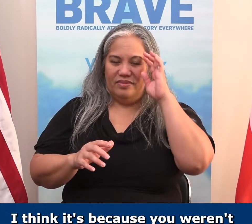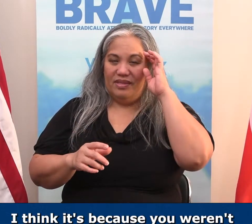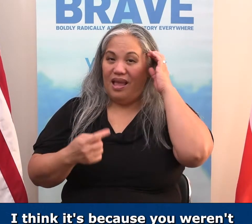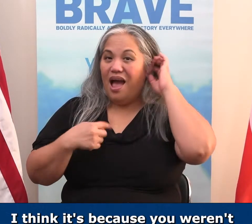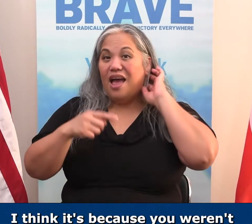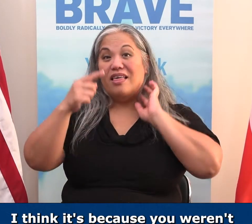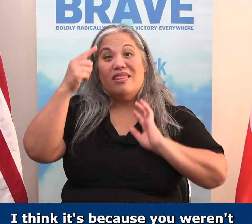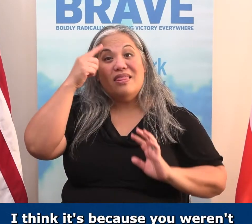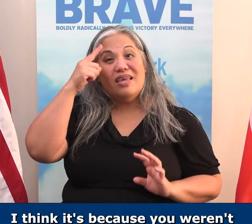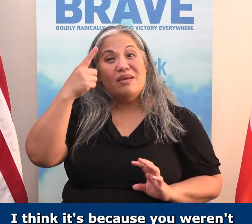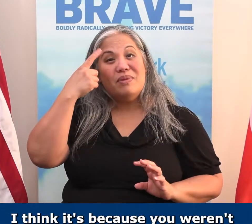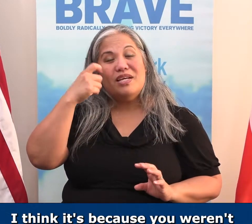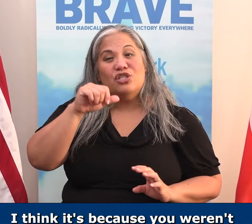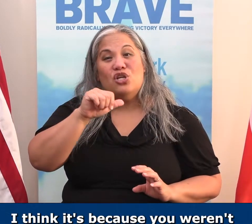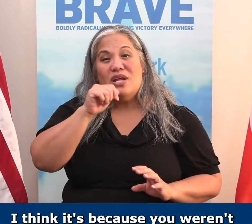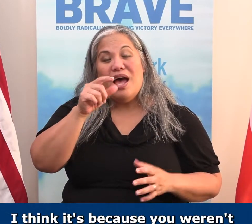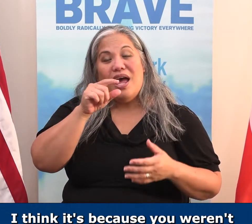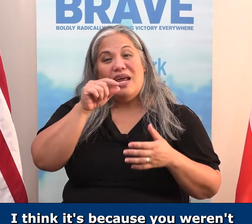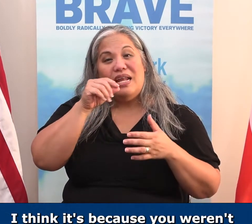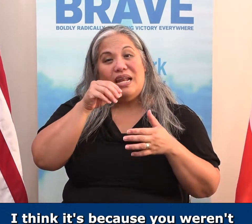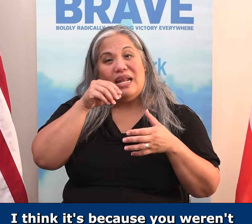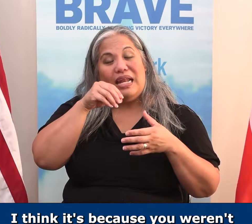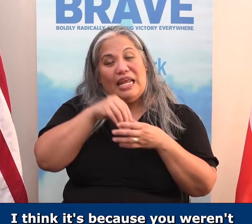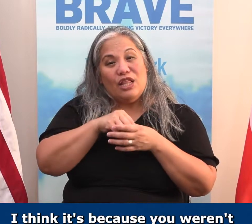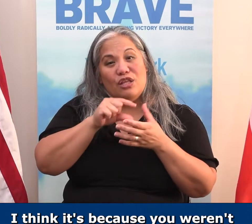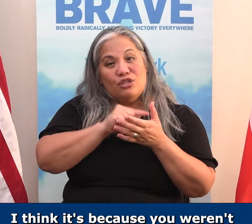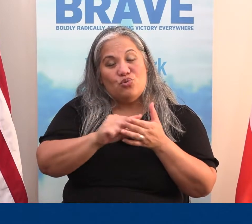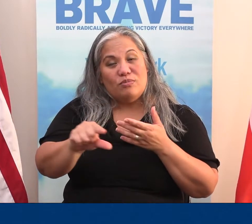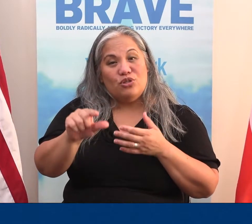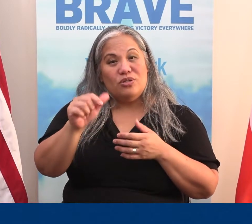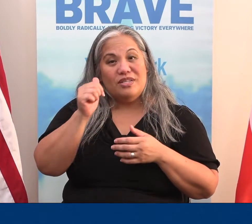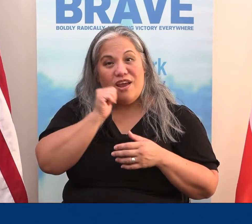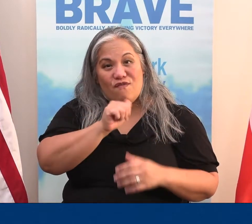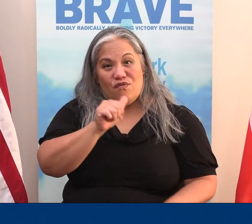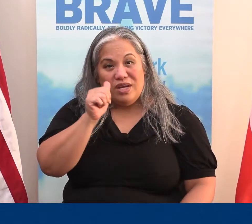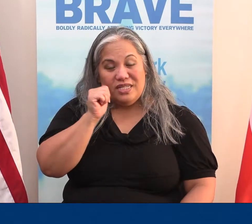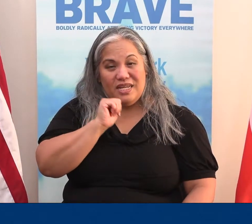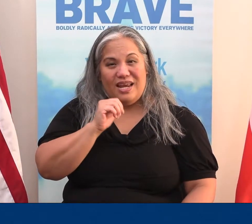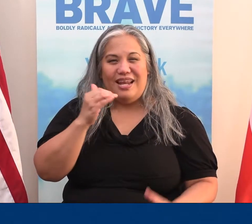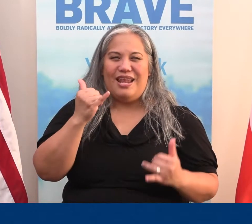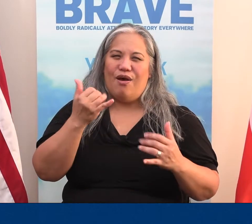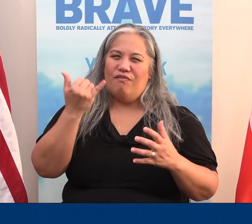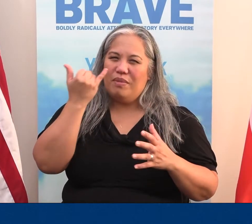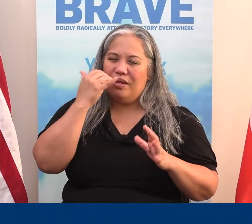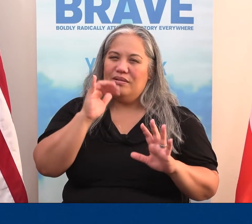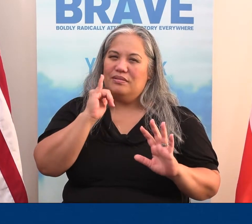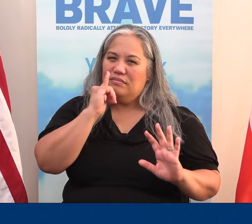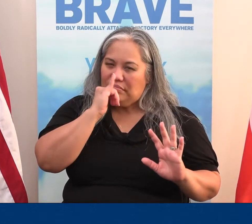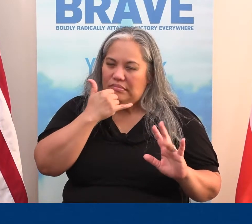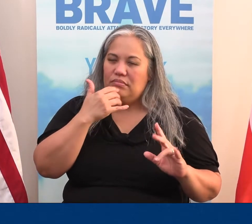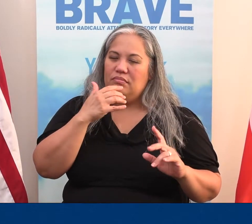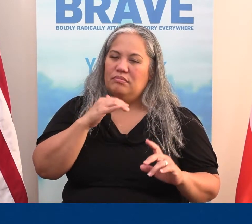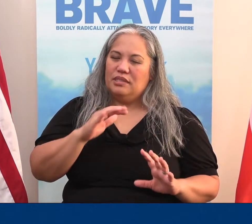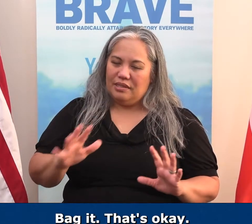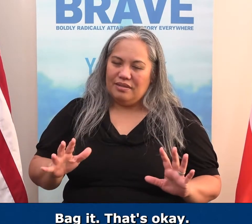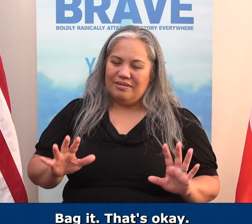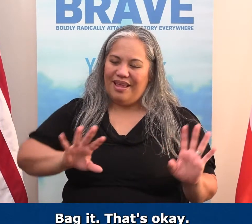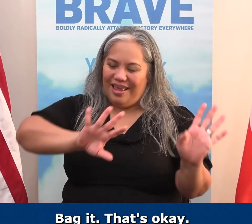I think it's because you weren't in the scriptures every day. Now, if you just made a careless mistake, bag it.